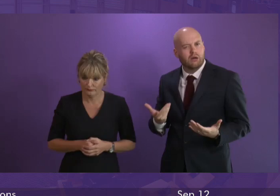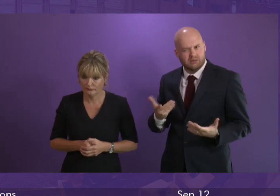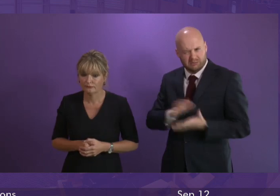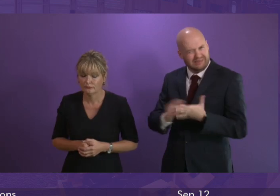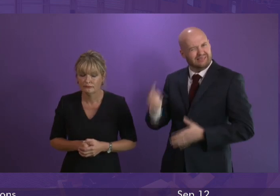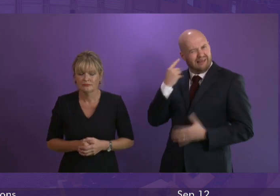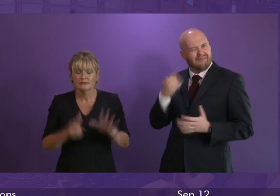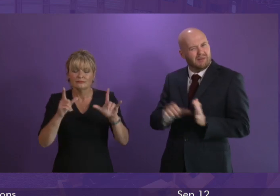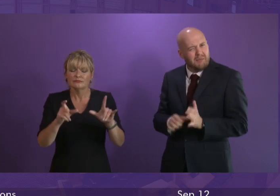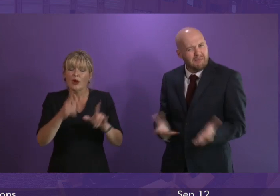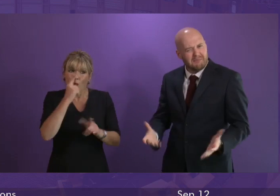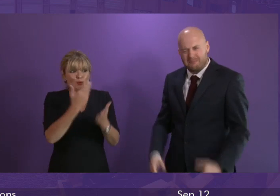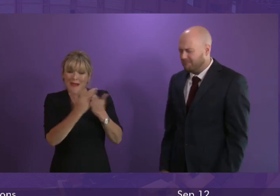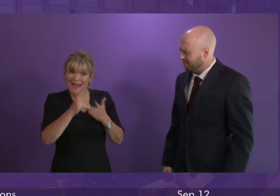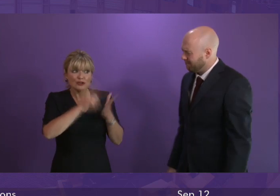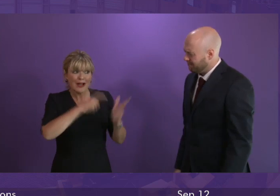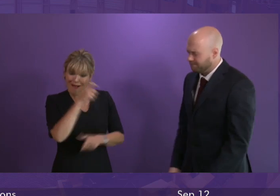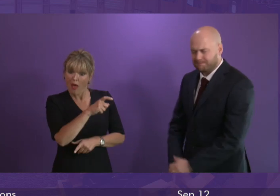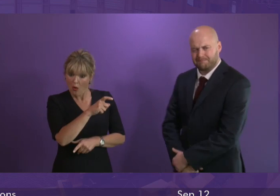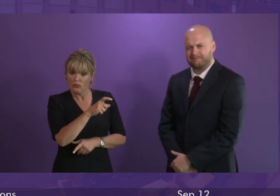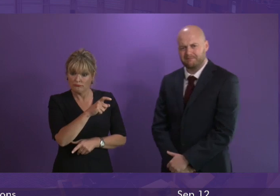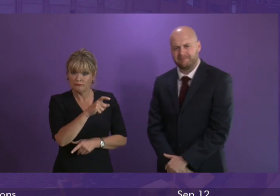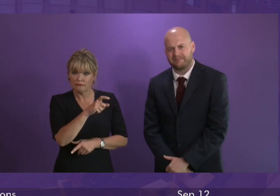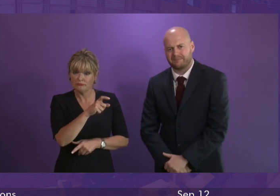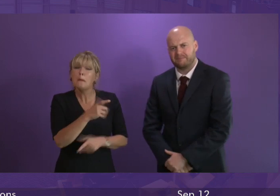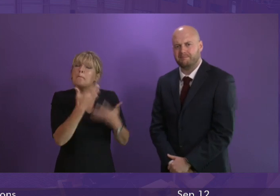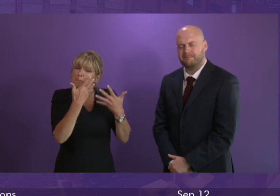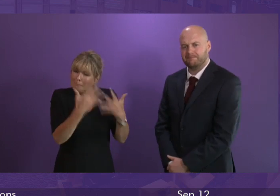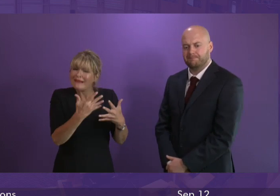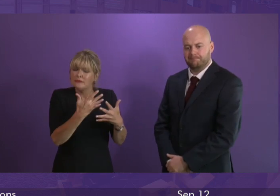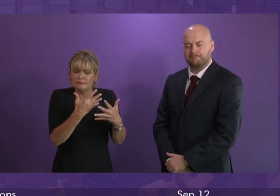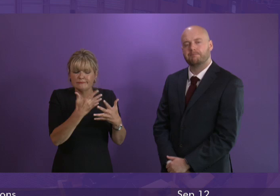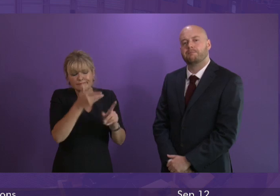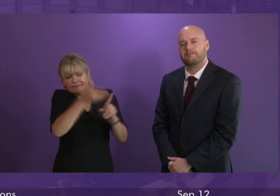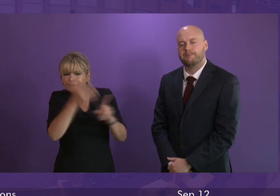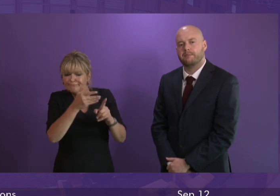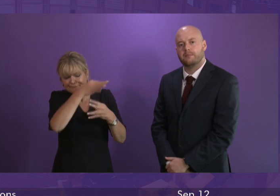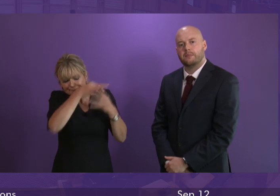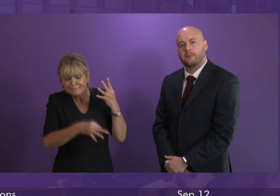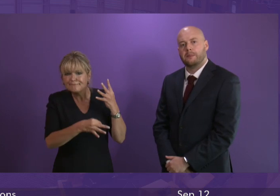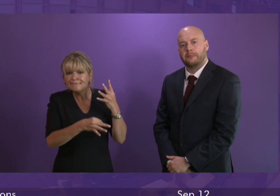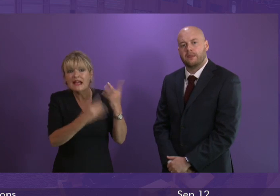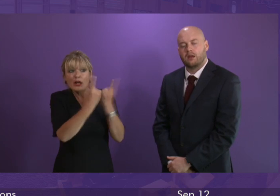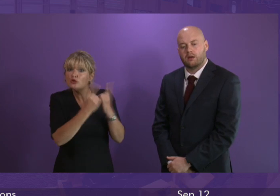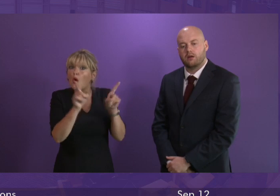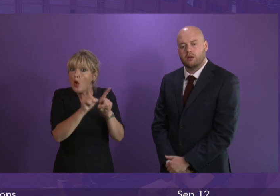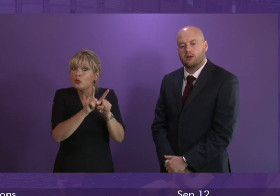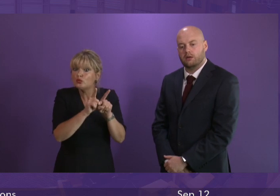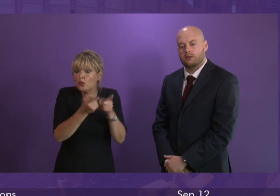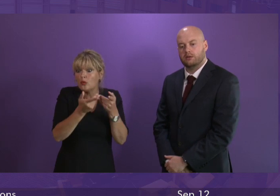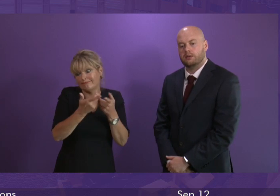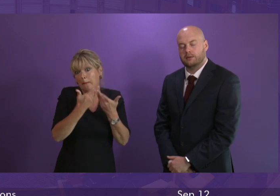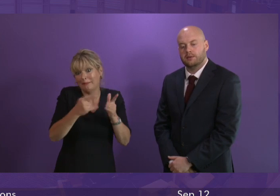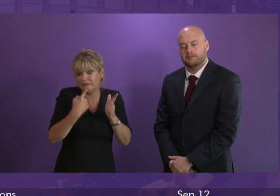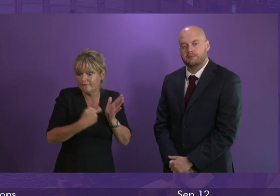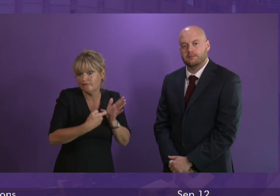Can I just be very clear to Jackson-Carlo, there were a number of issues identified and indeed publicly reported before July